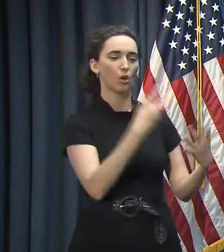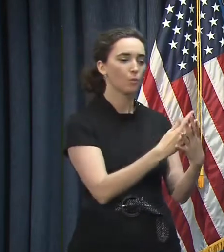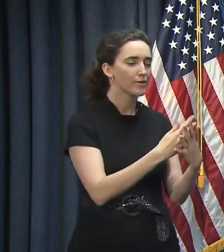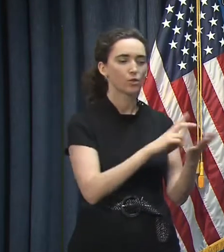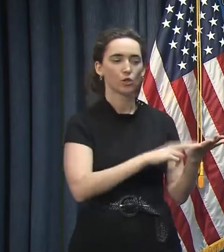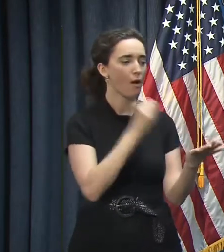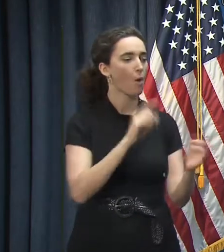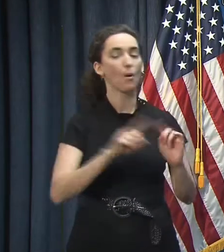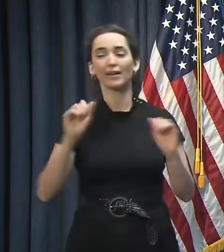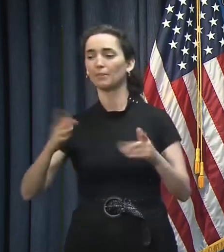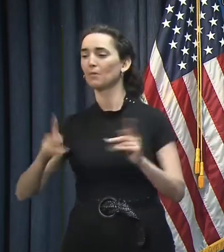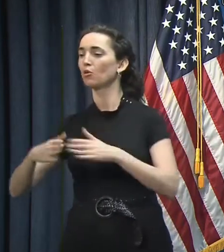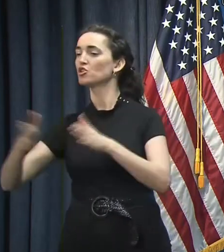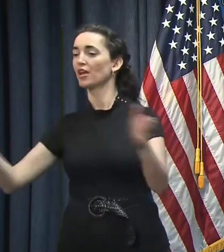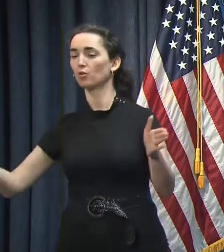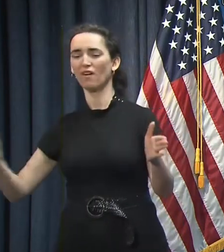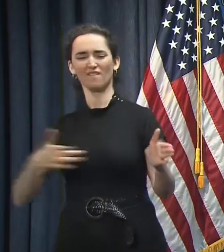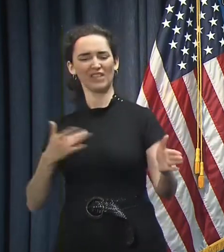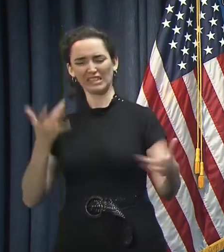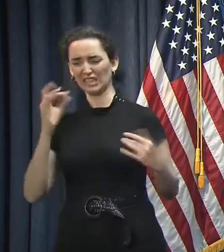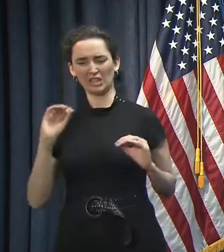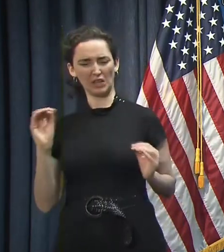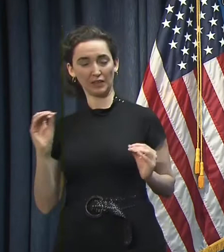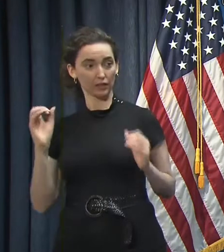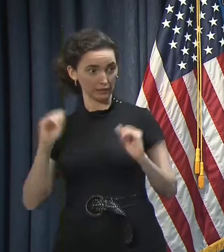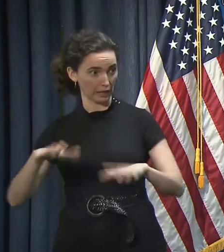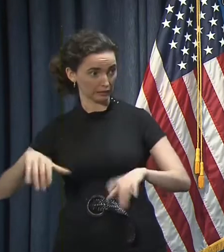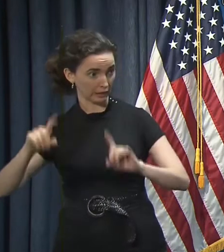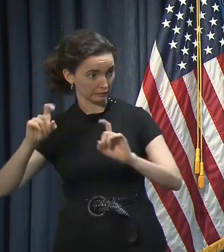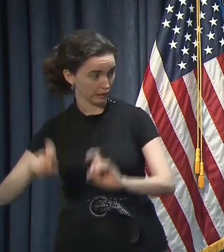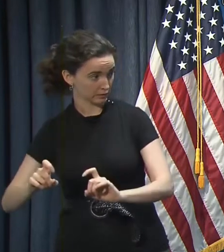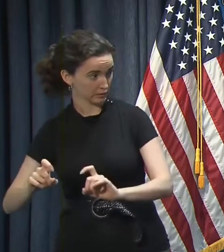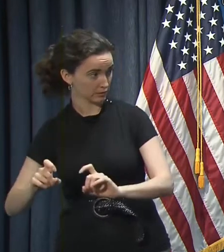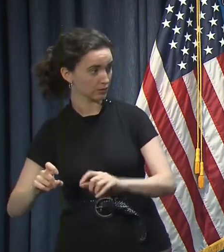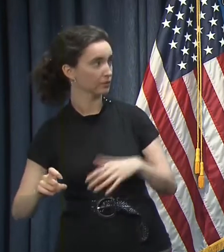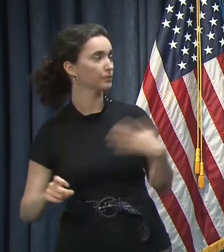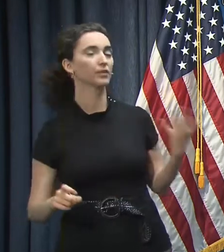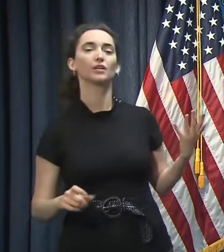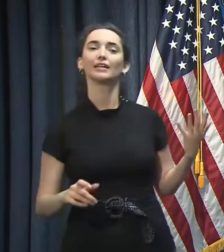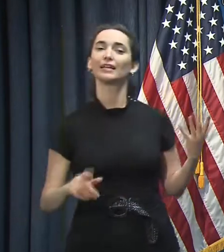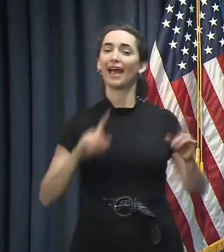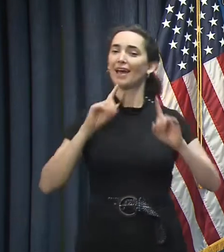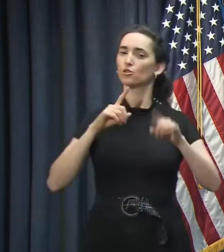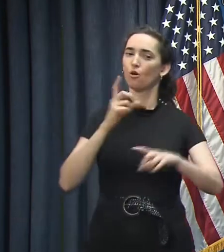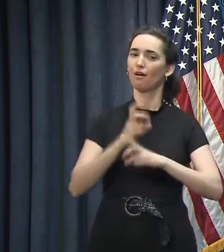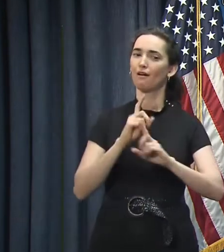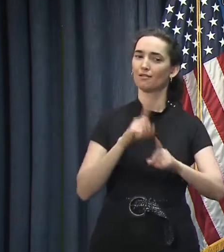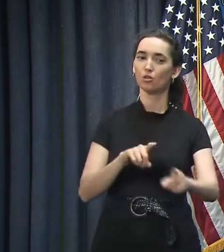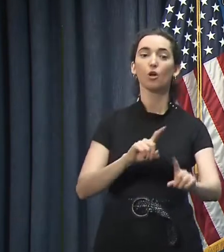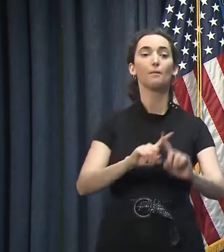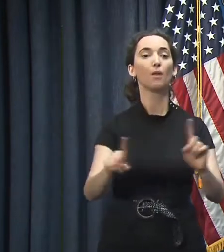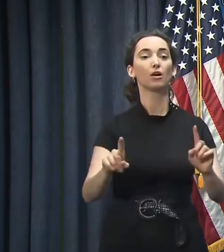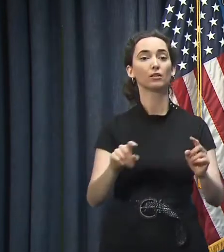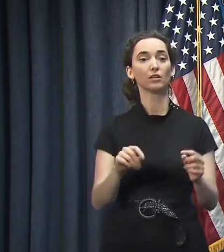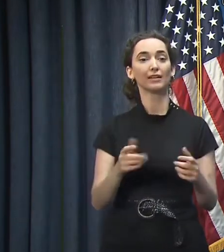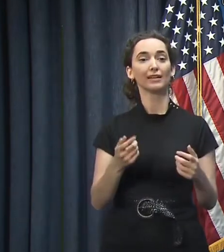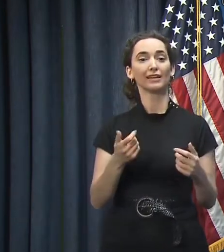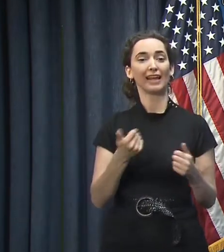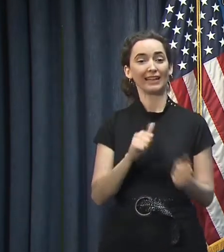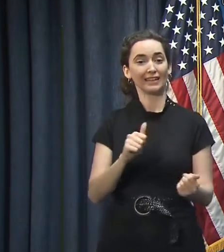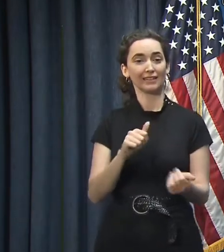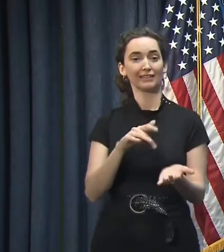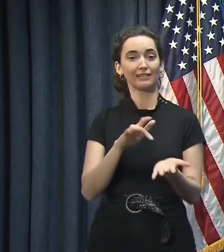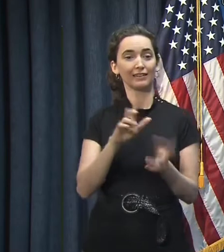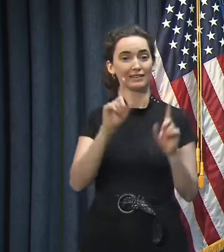people in nursing homes or prisons? So there's no easy answer to that. What I will say is that any test that we do in a medical setting, actually the